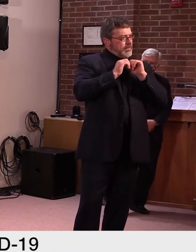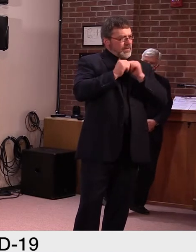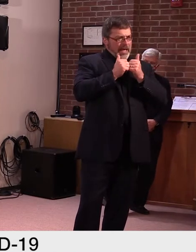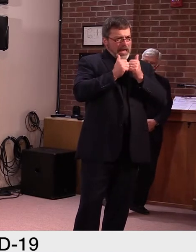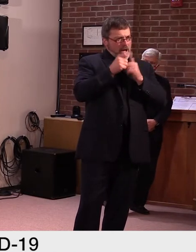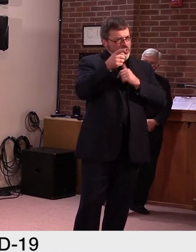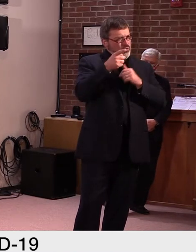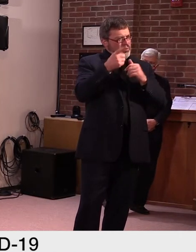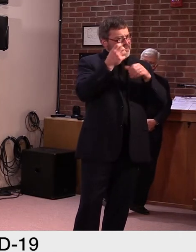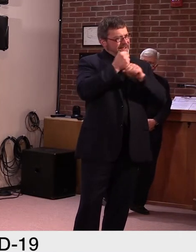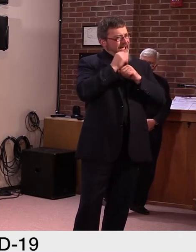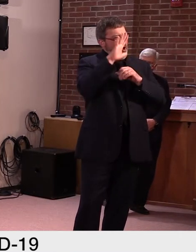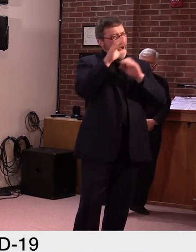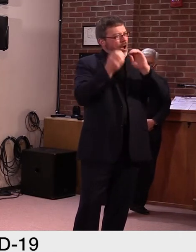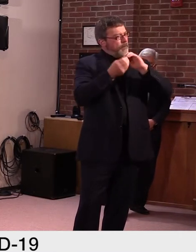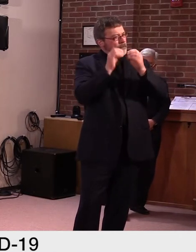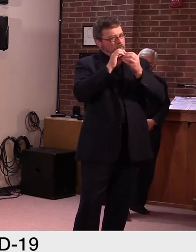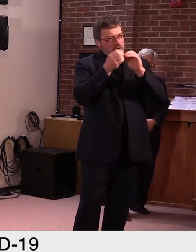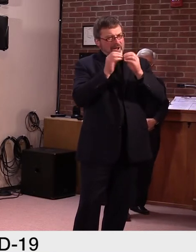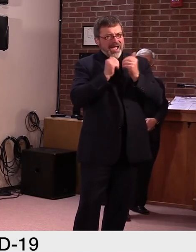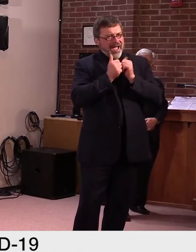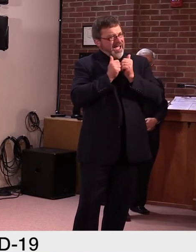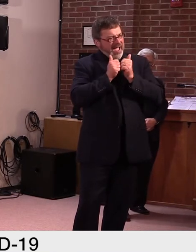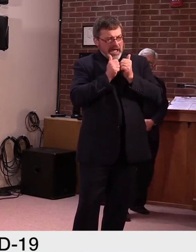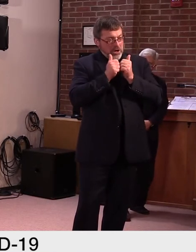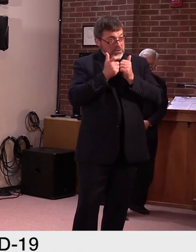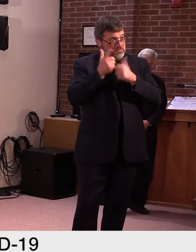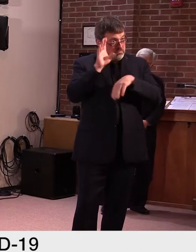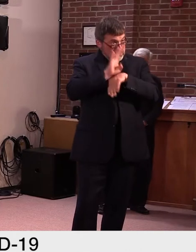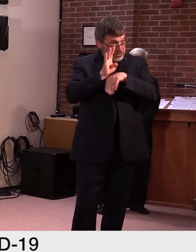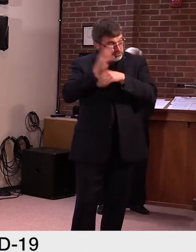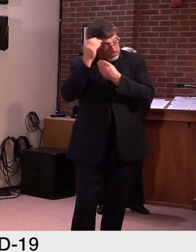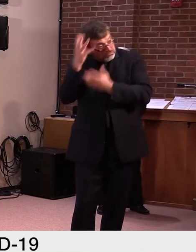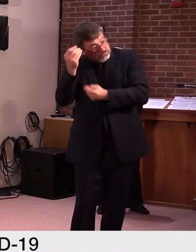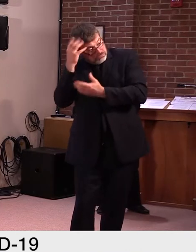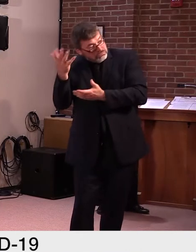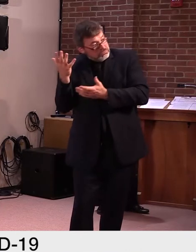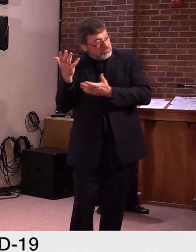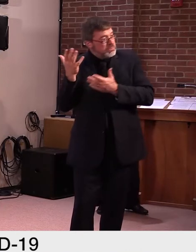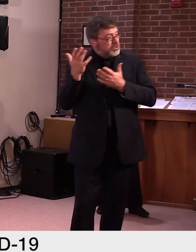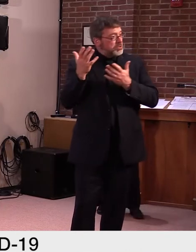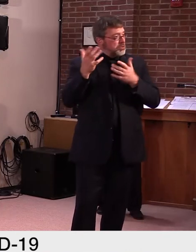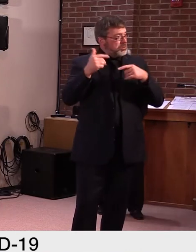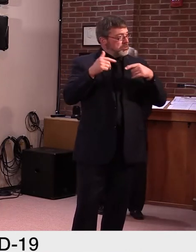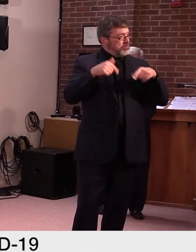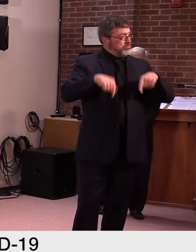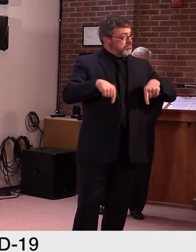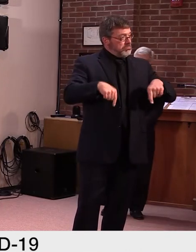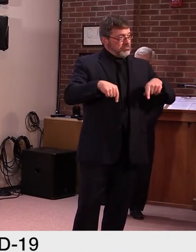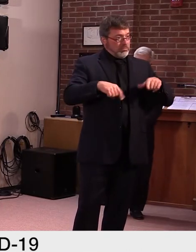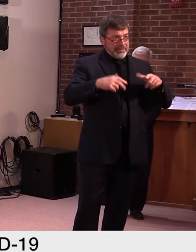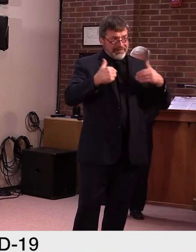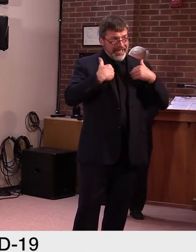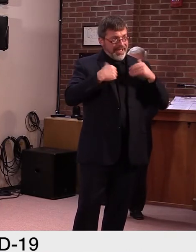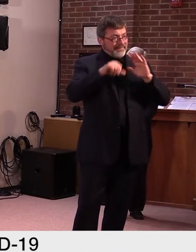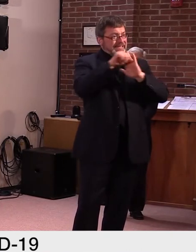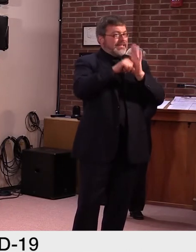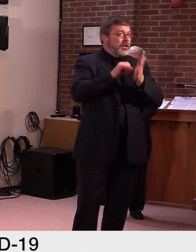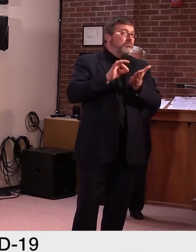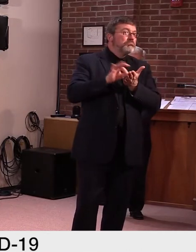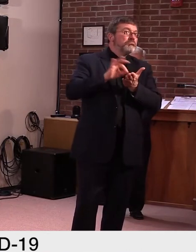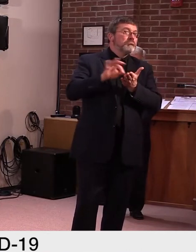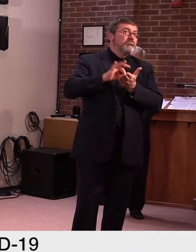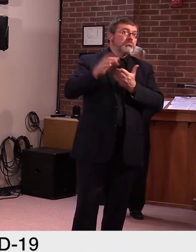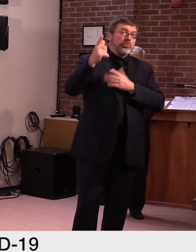have people, um, do we still have state employees, uh, checking license plates? Could you tell us how the, uh, the travel rates are